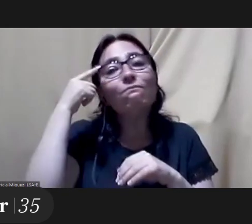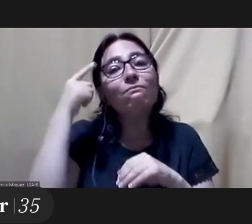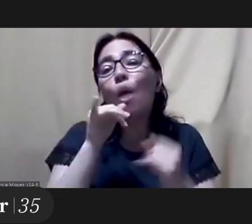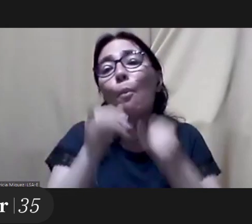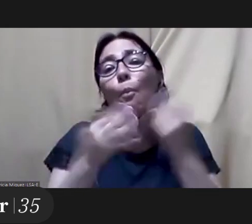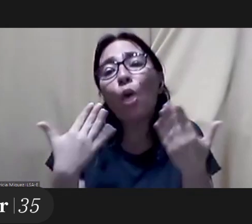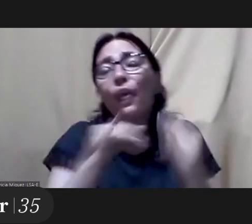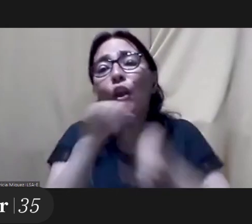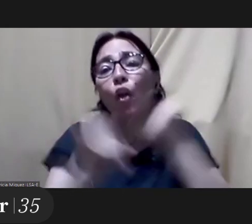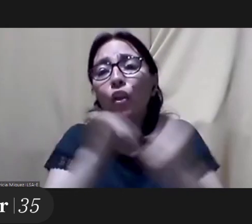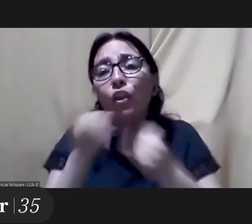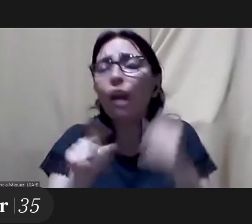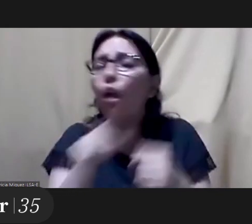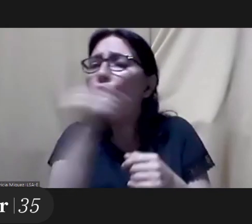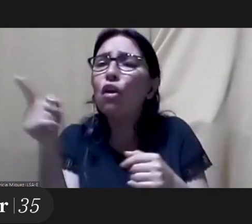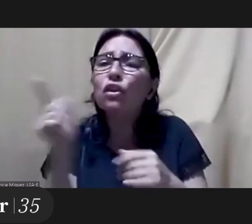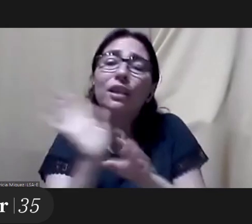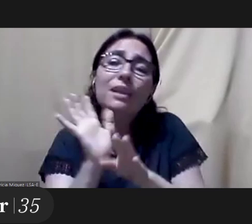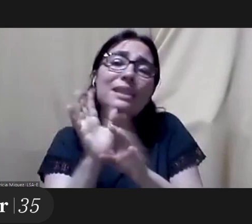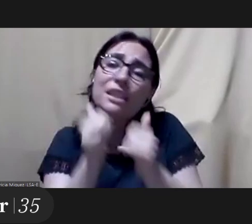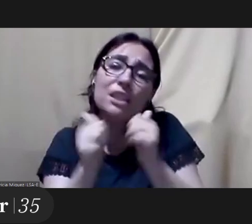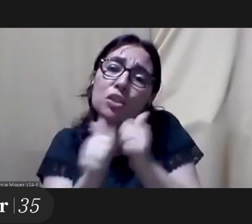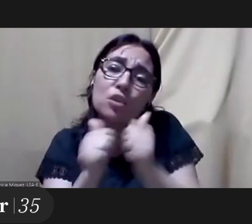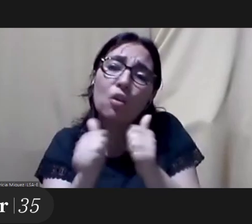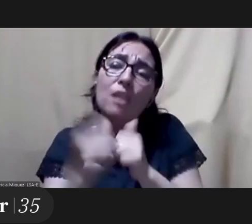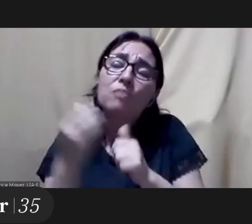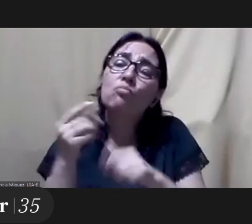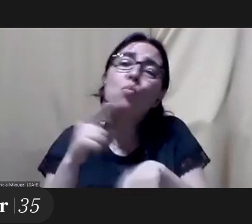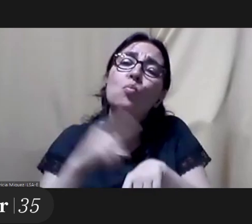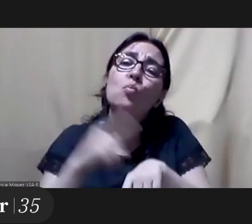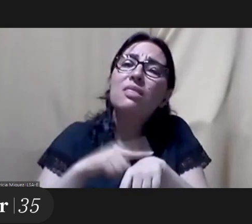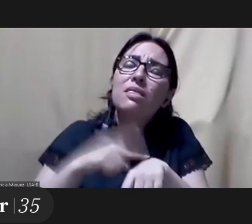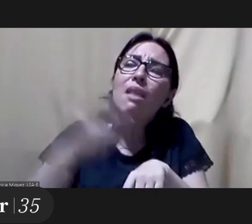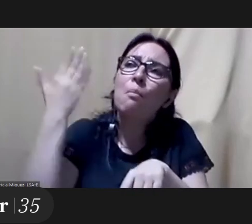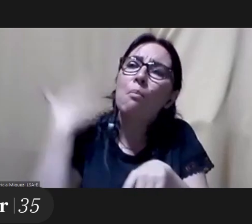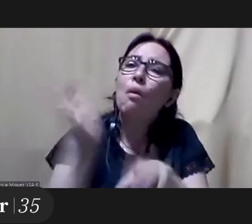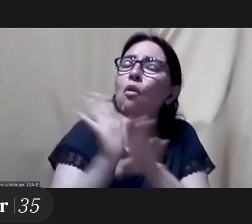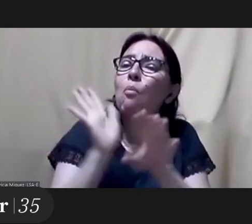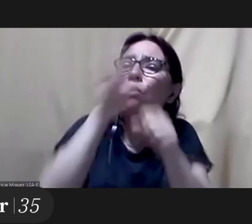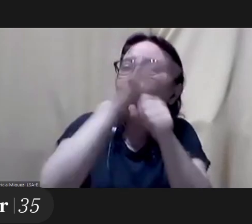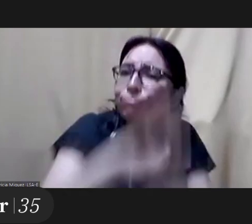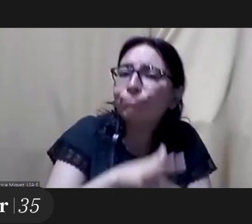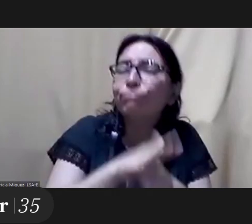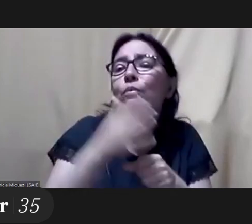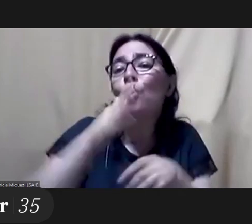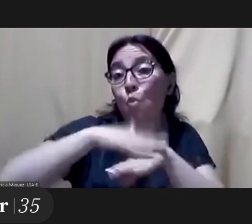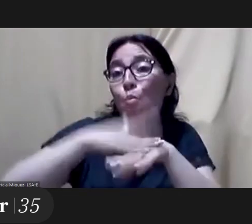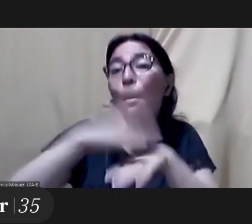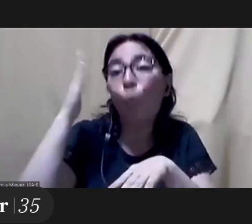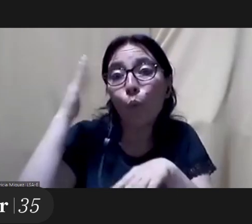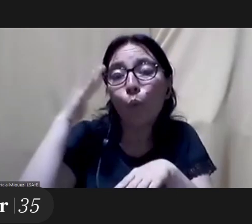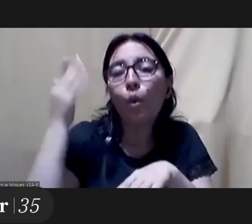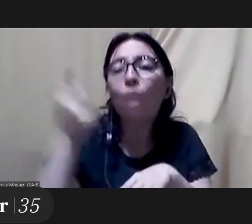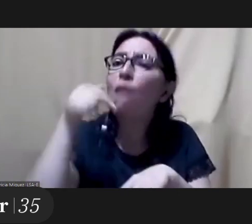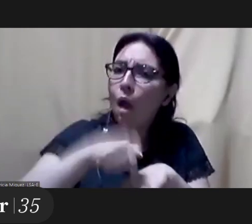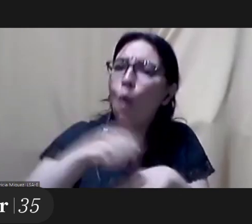stories that have been silenced through history and due to our culture can be